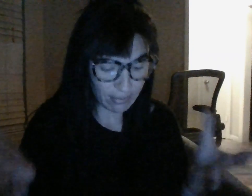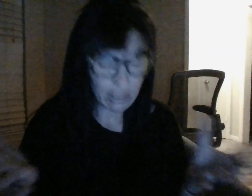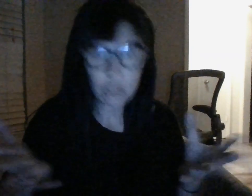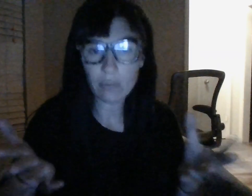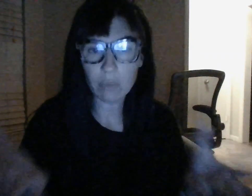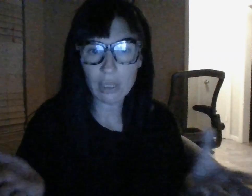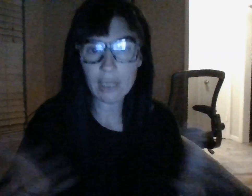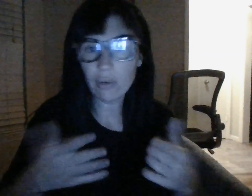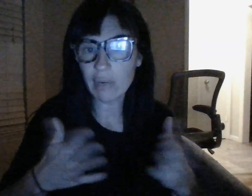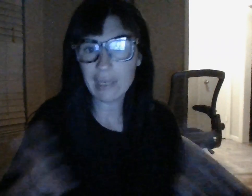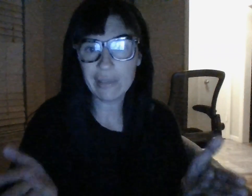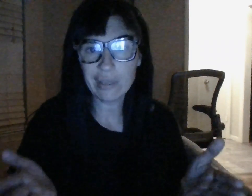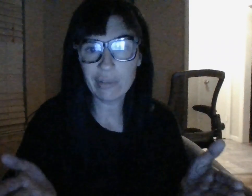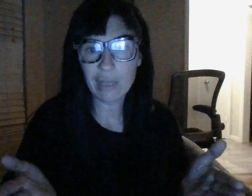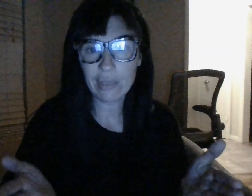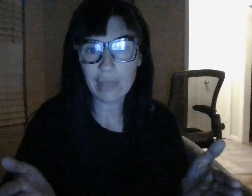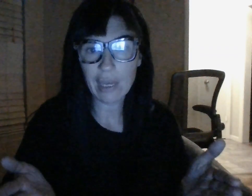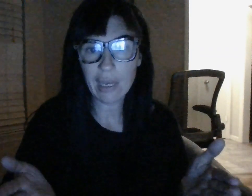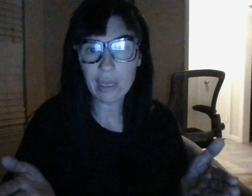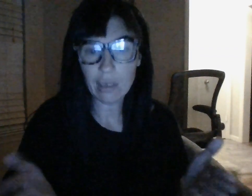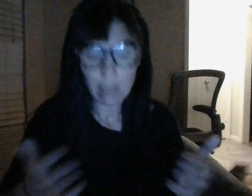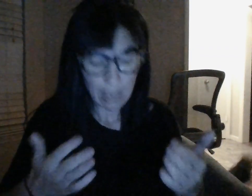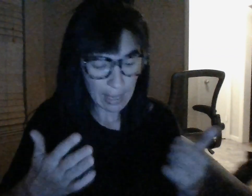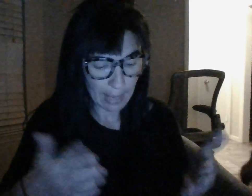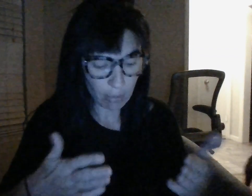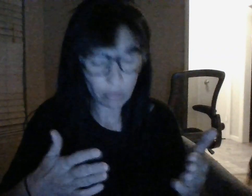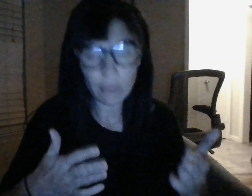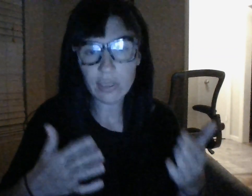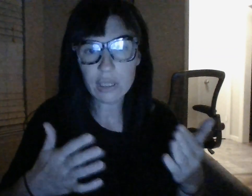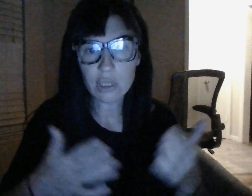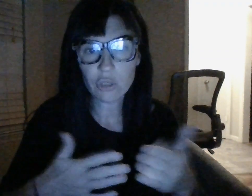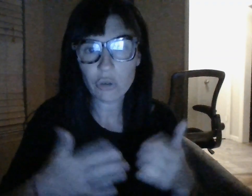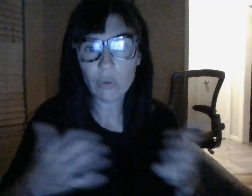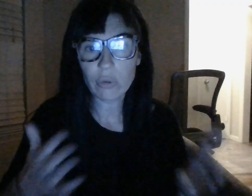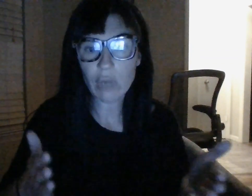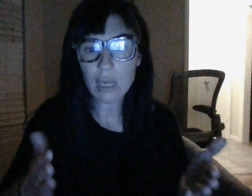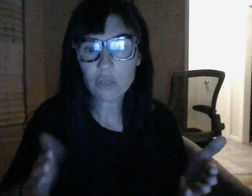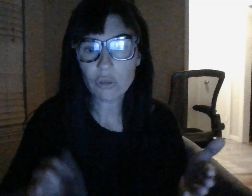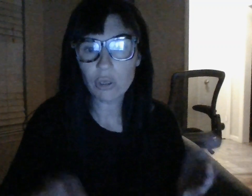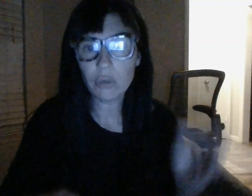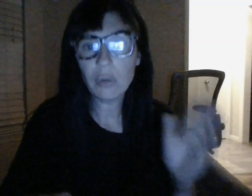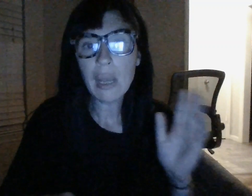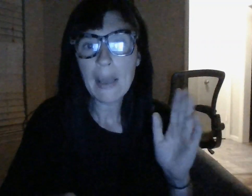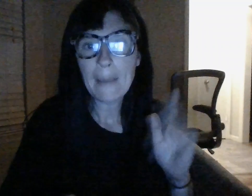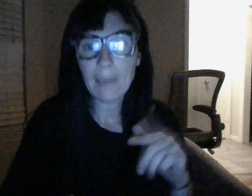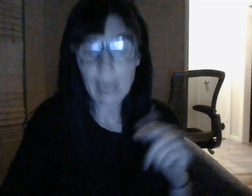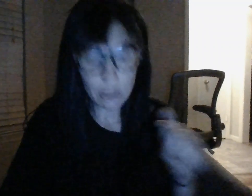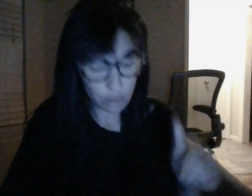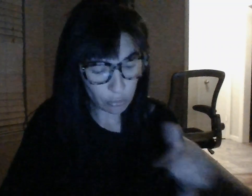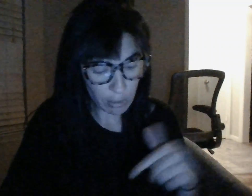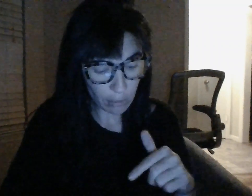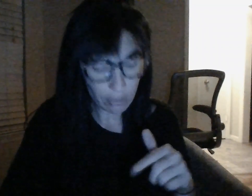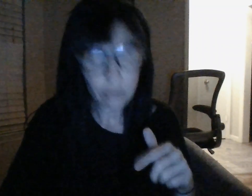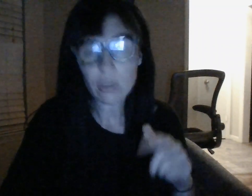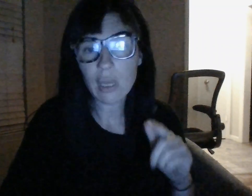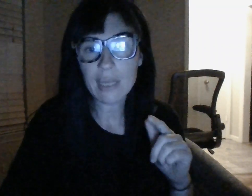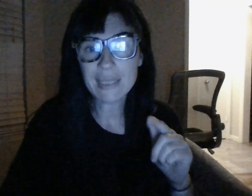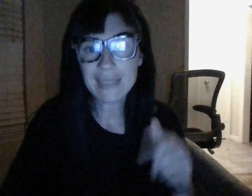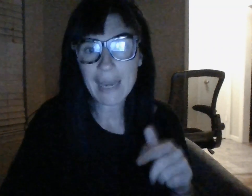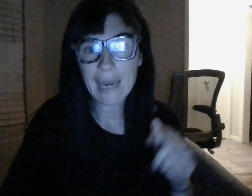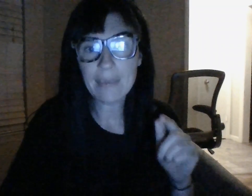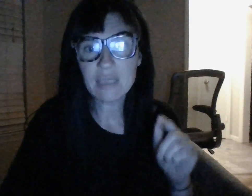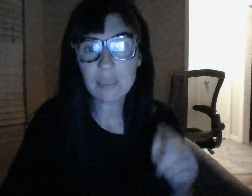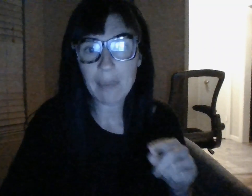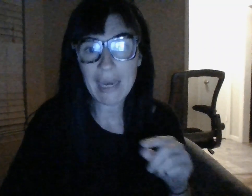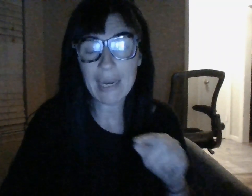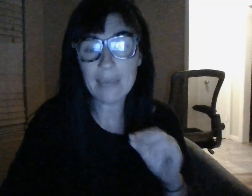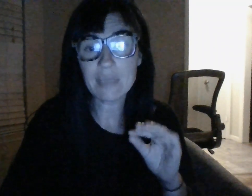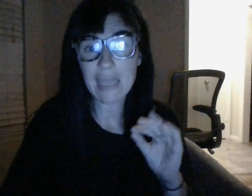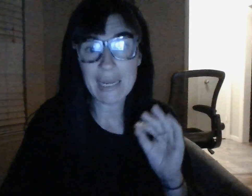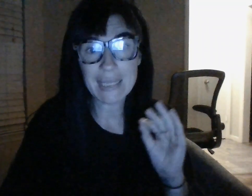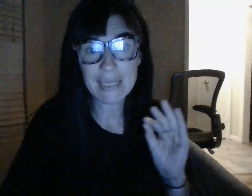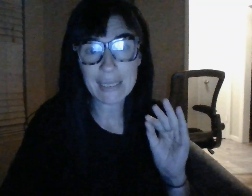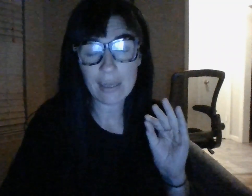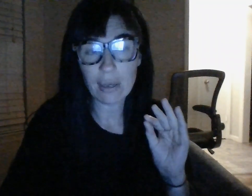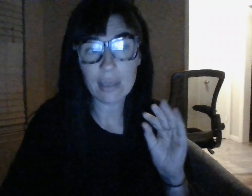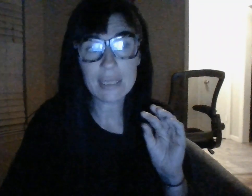aphasia bling or anything like that i don't know if this is true or not true but i do know there's a lot of scams spams and uh